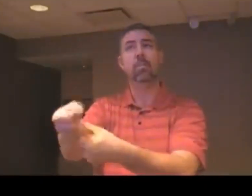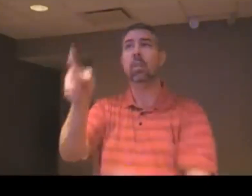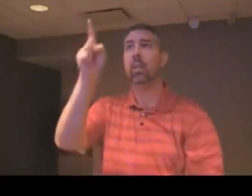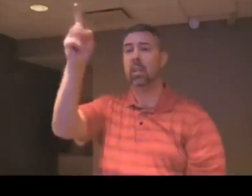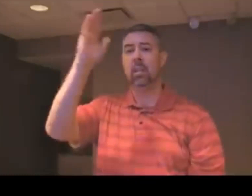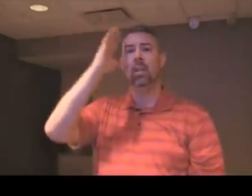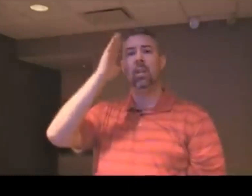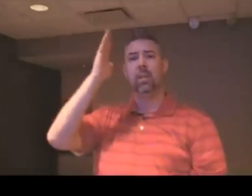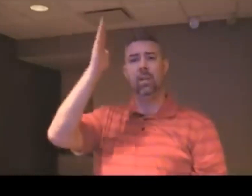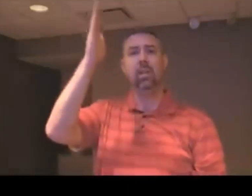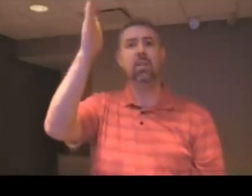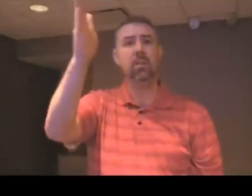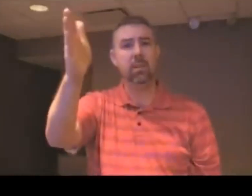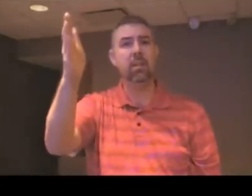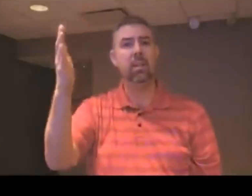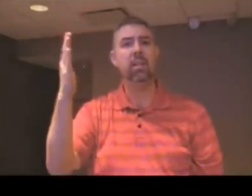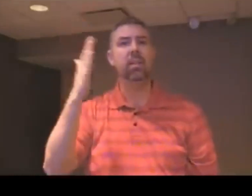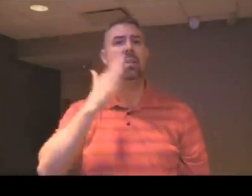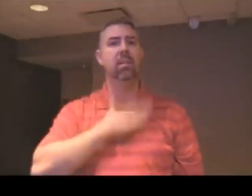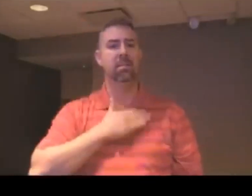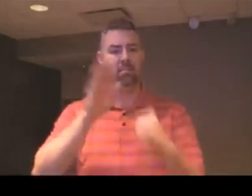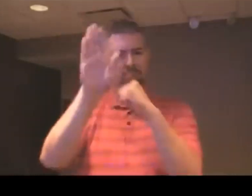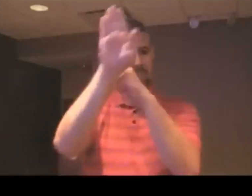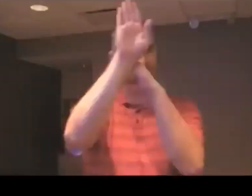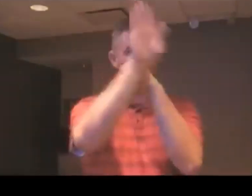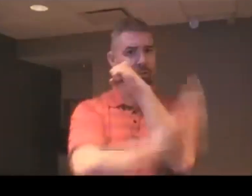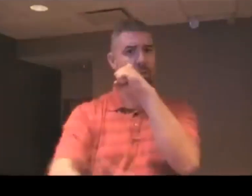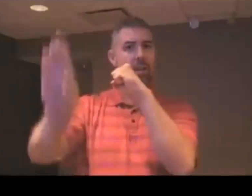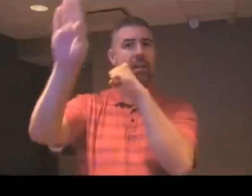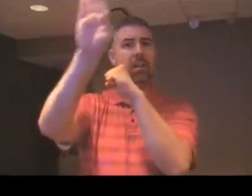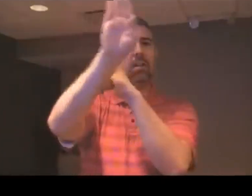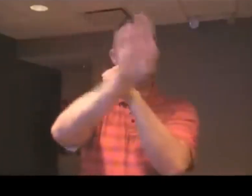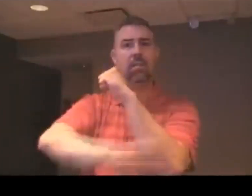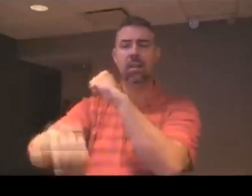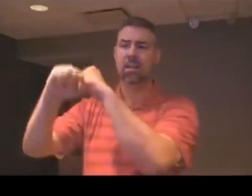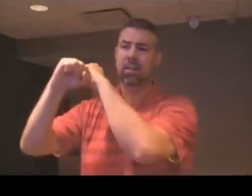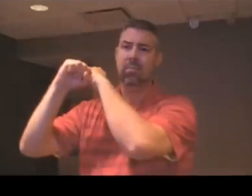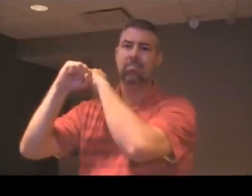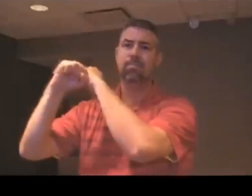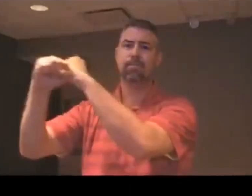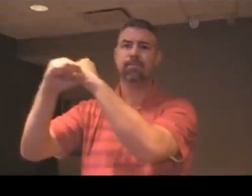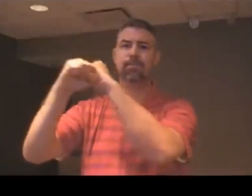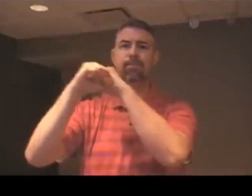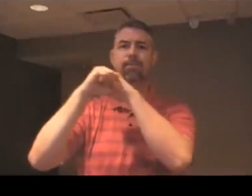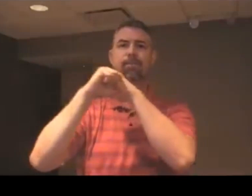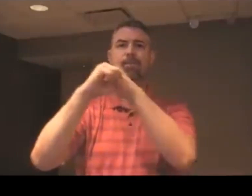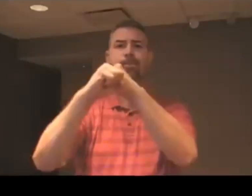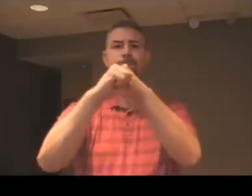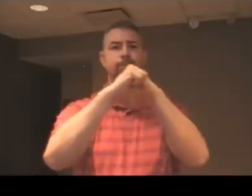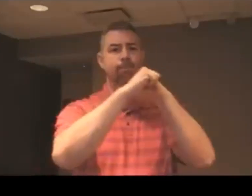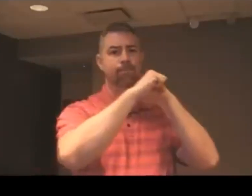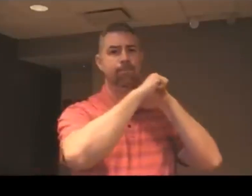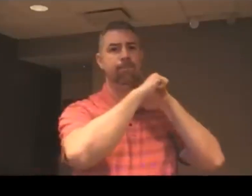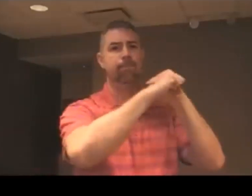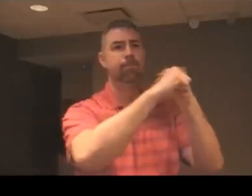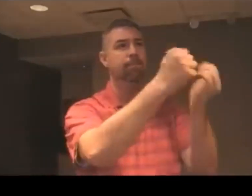He will my shield and worship me.